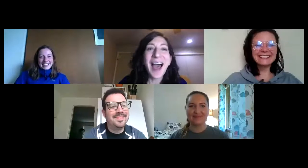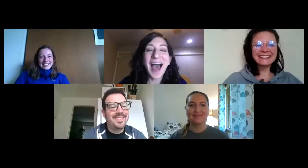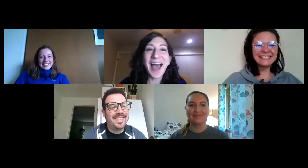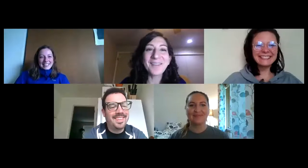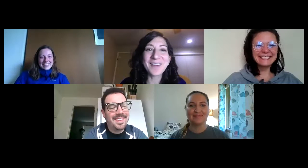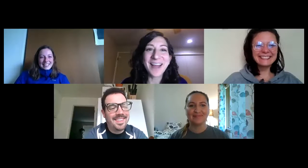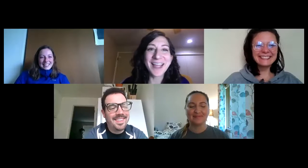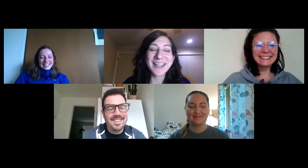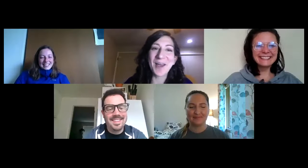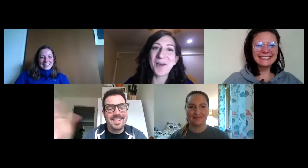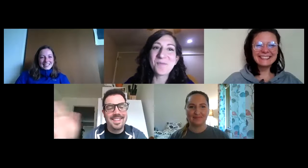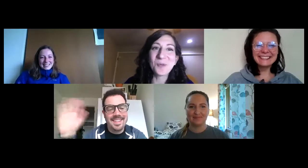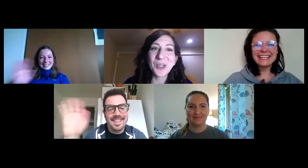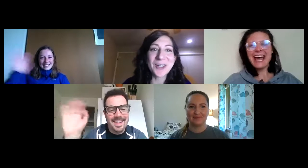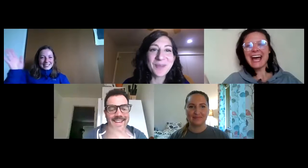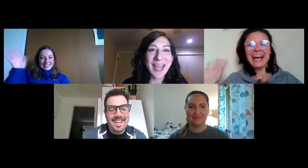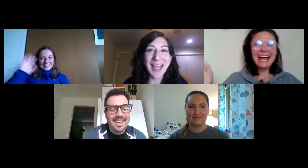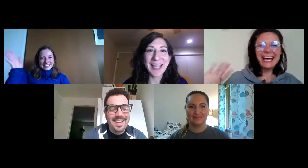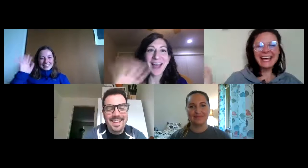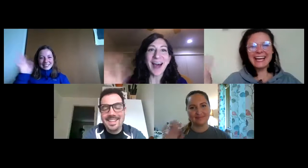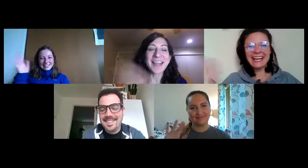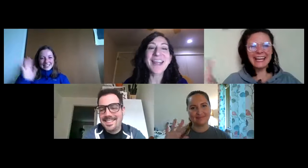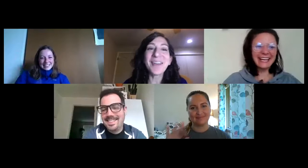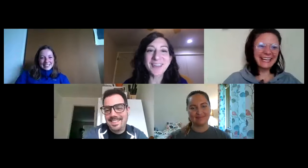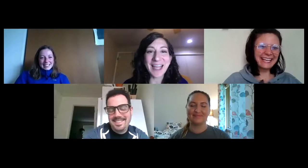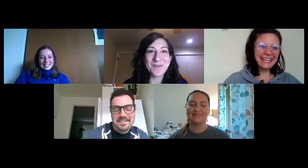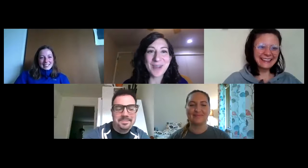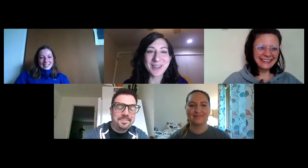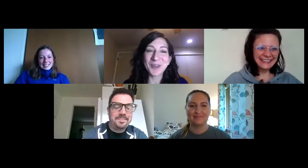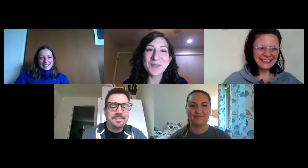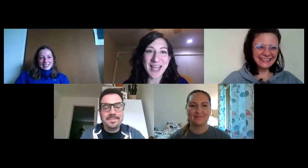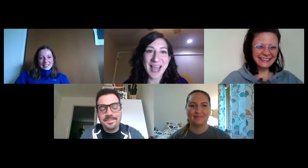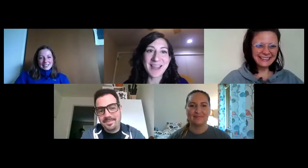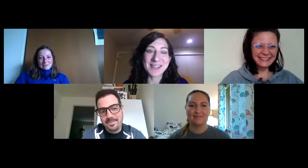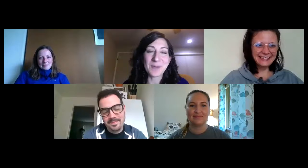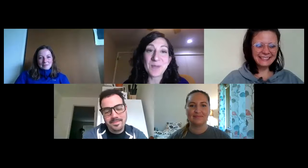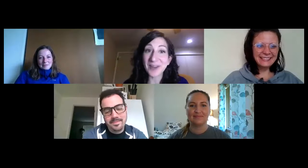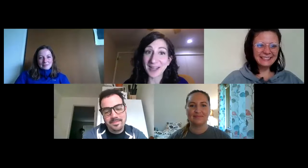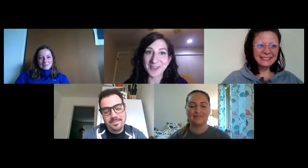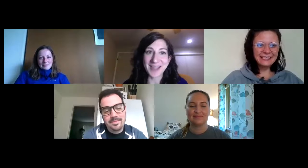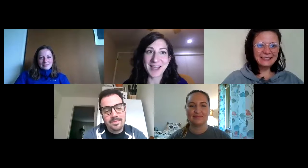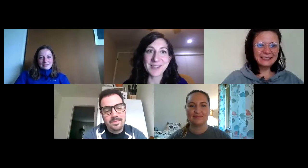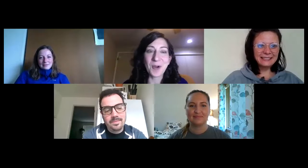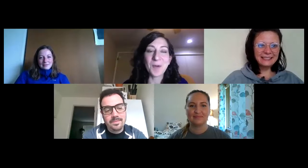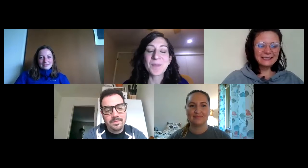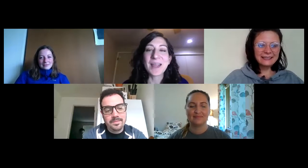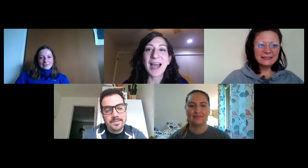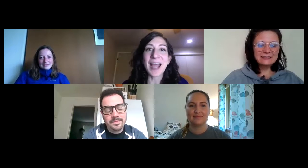Hi everyone! We're gonna play another game with the group today that's mirror exercise. So I